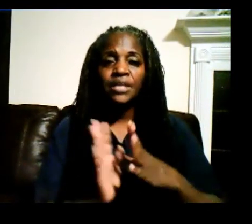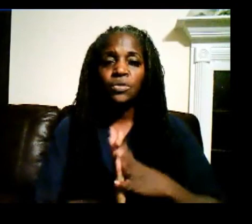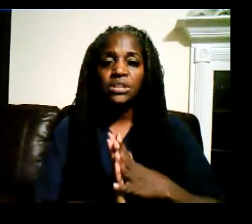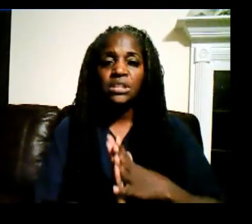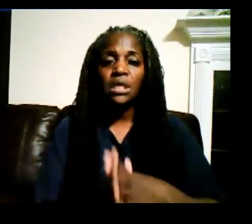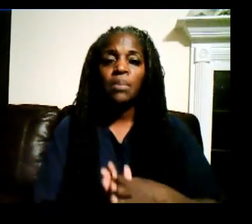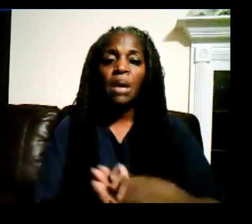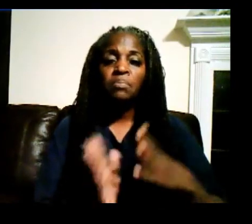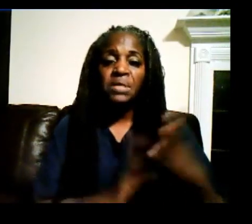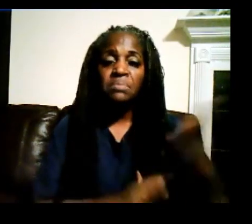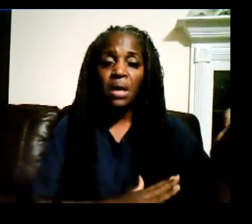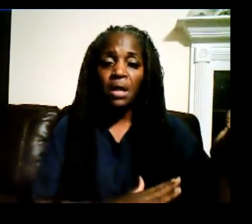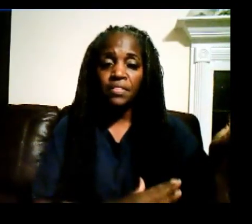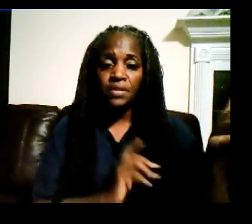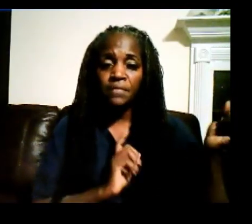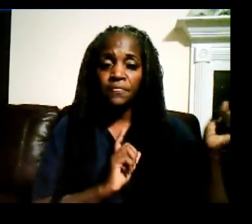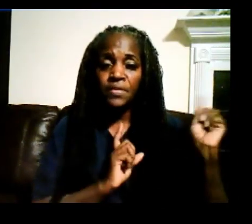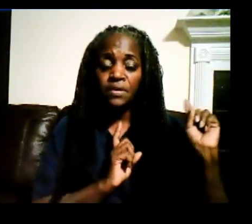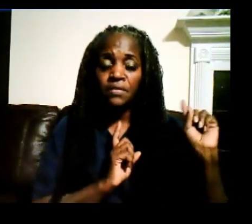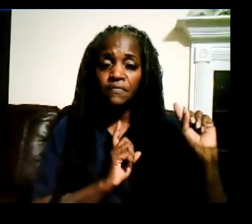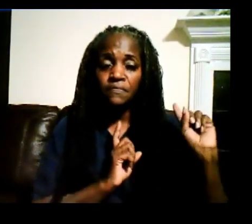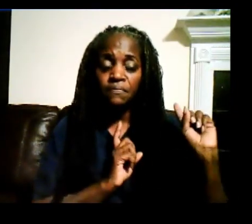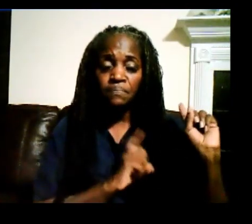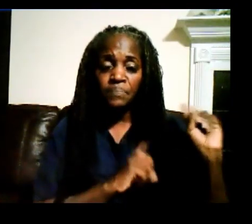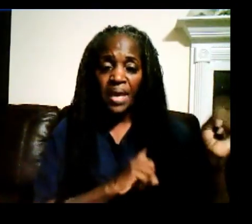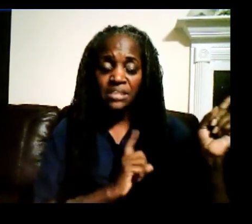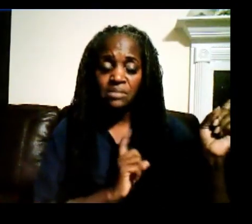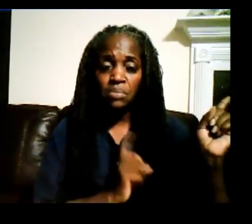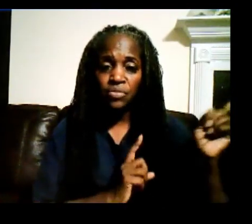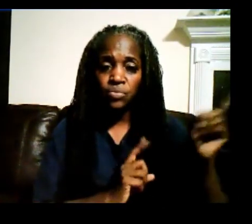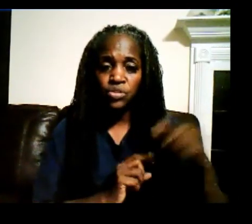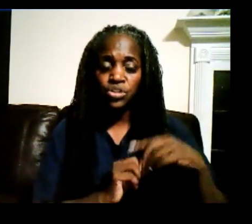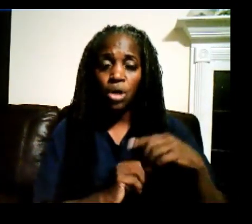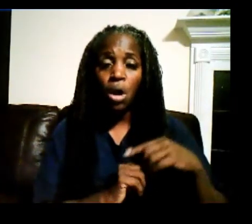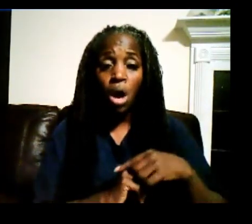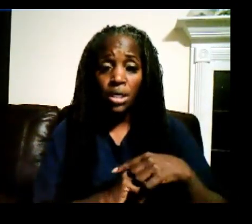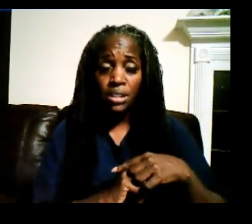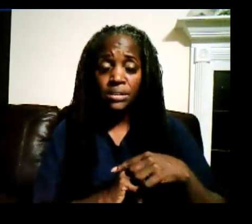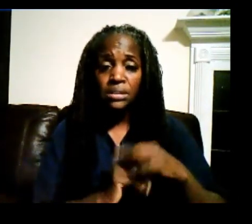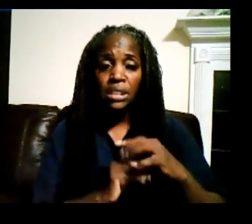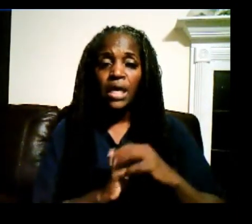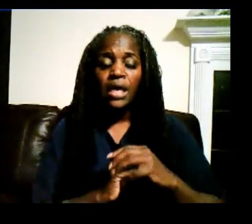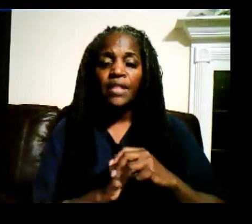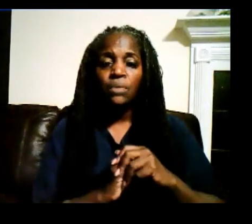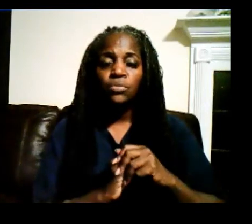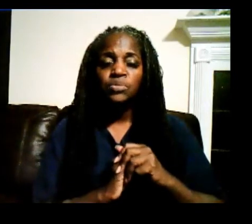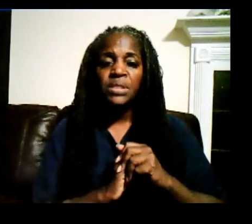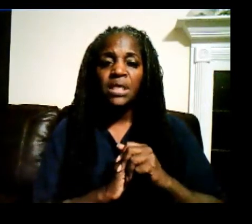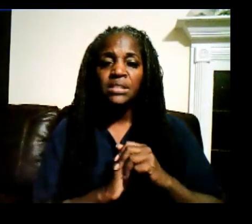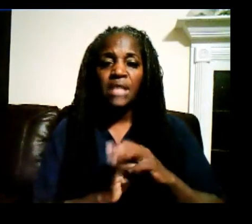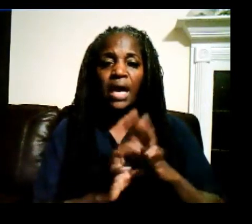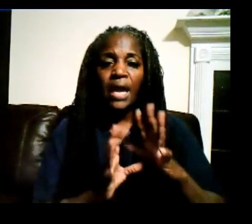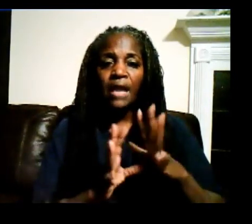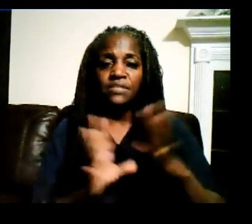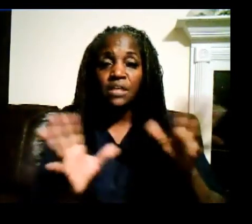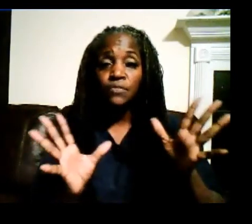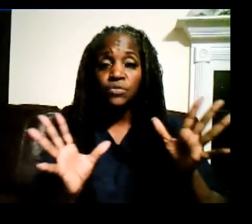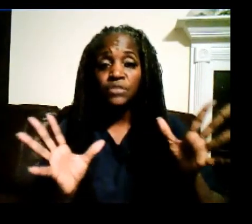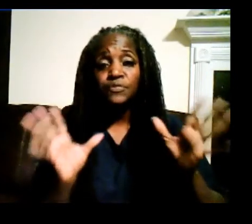I noticed it about mid-month in the past month, which was August. That was because I have several different